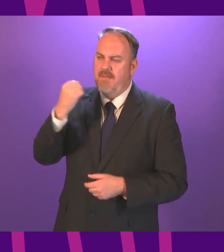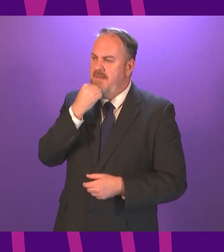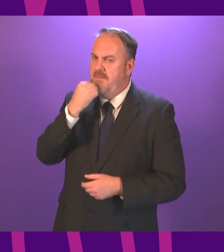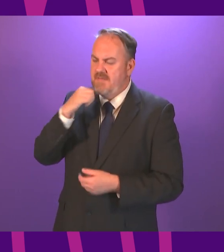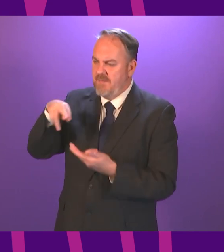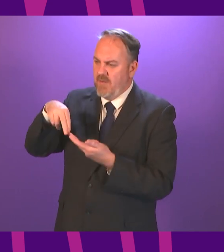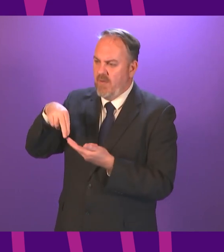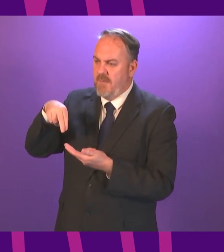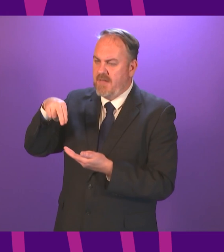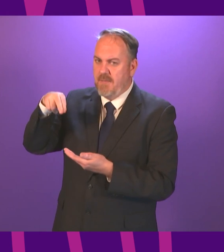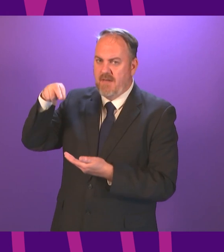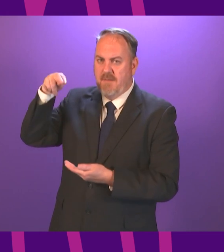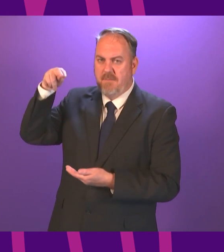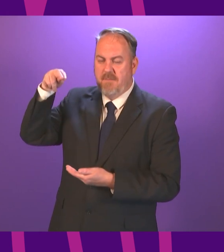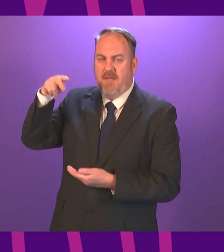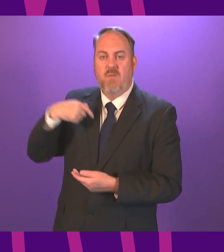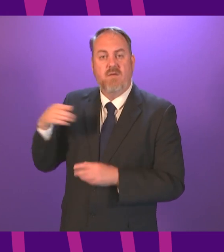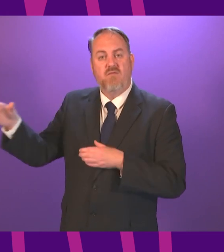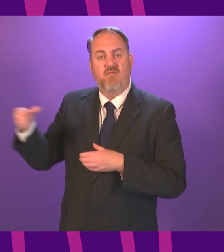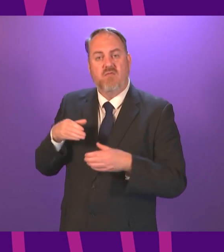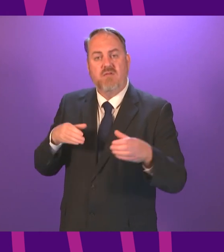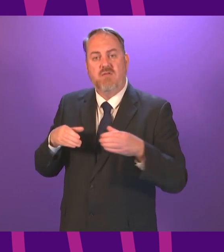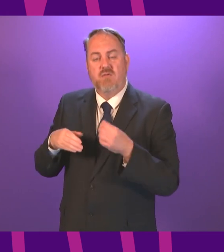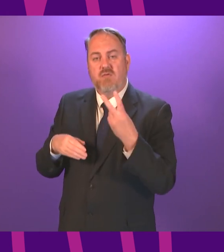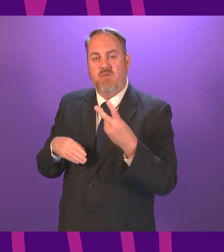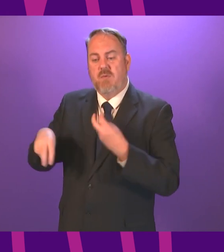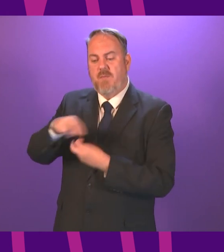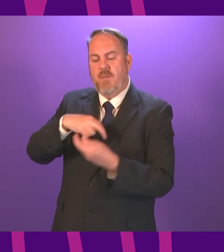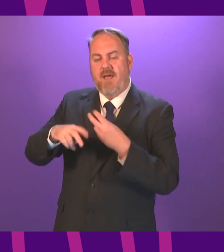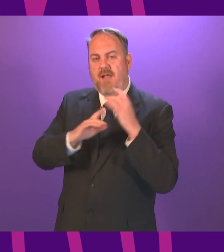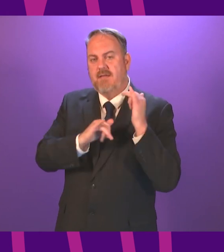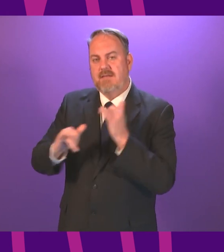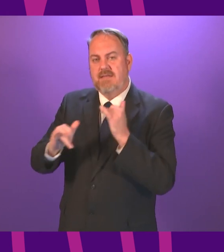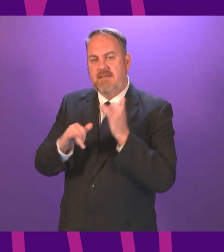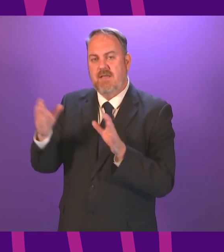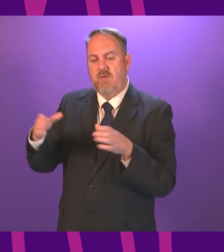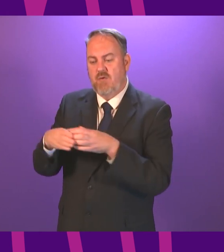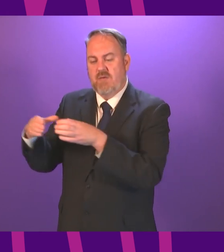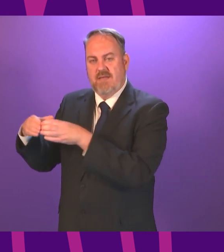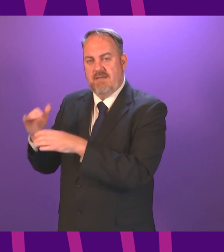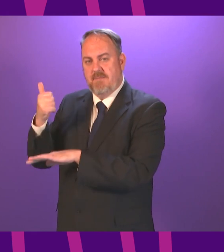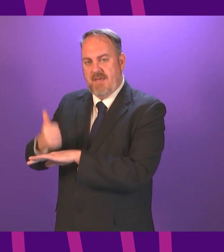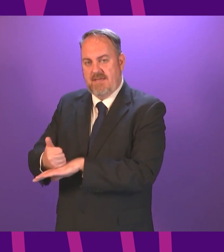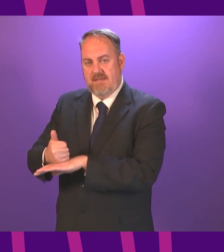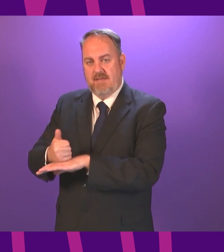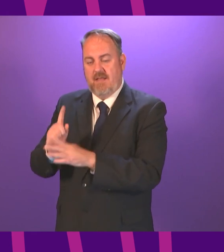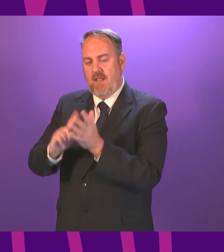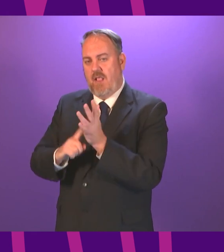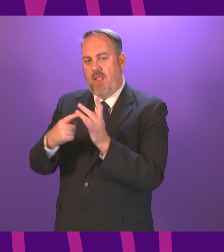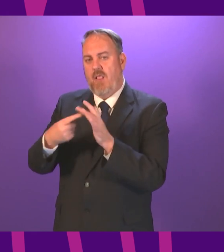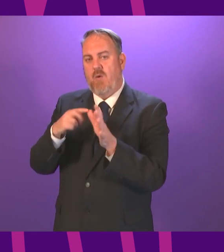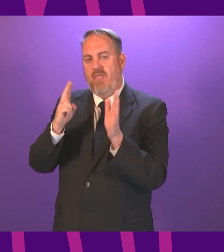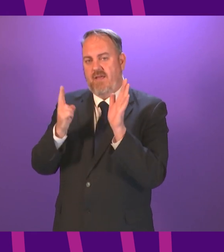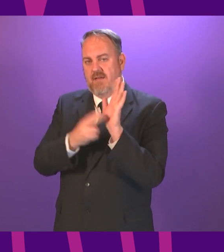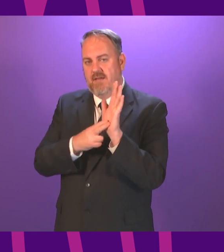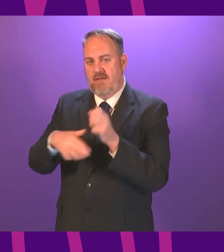have seen we have recruited two additional mobile testing units in Lothian they are focused on where the clusters are in terms